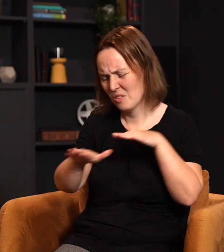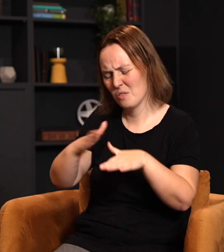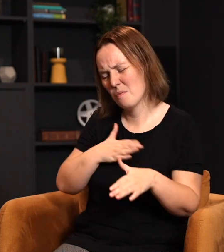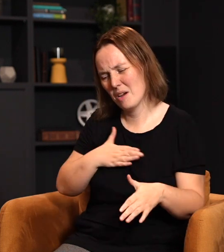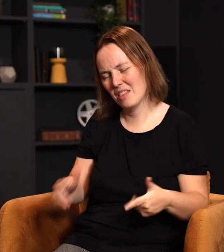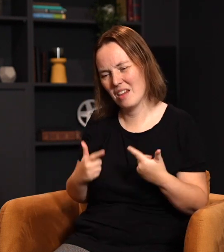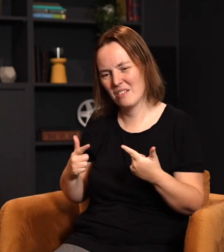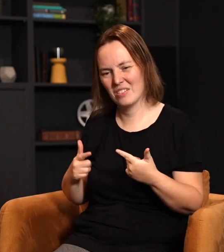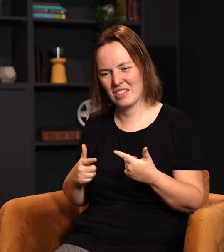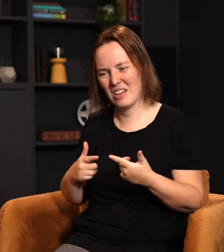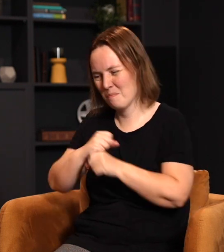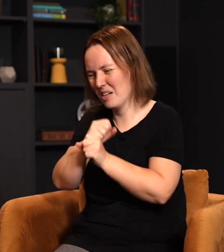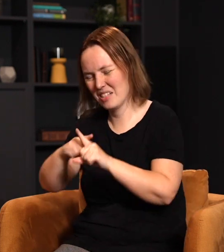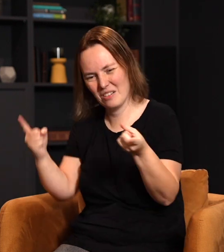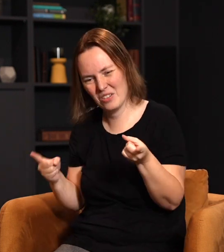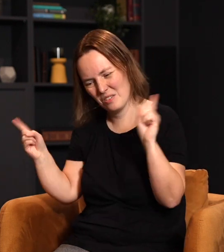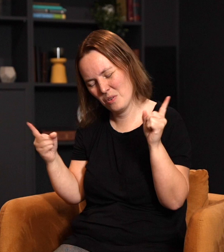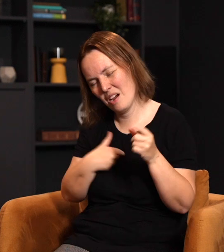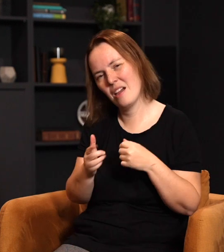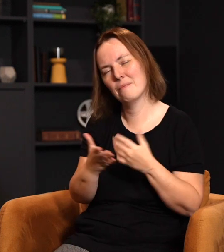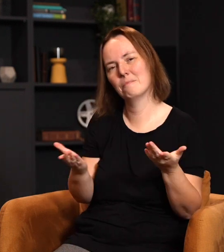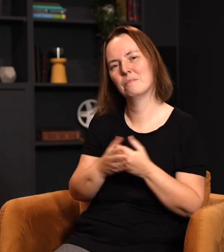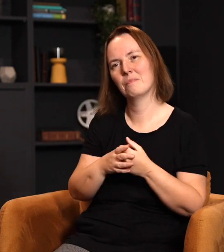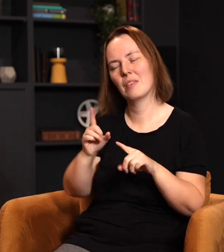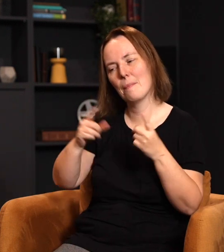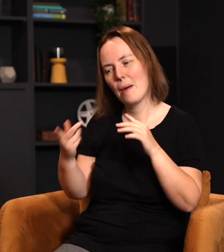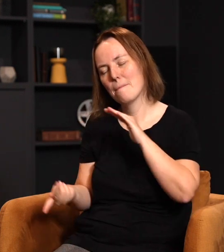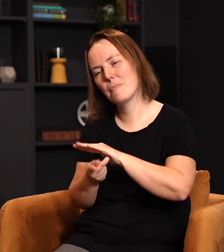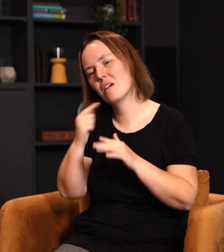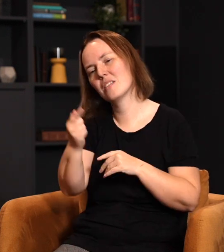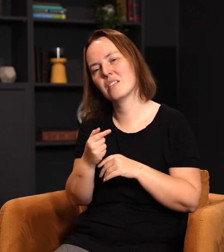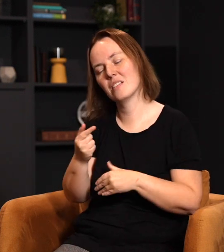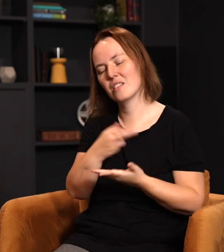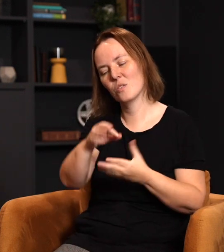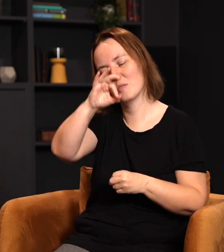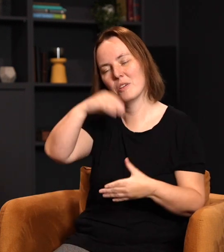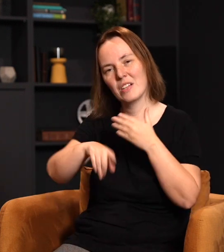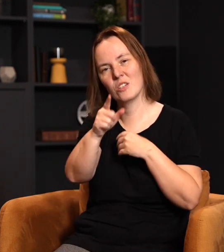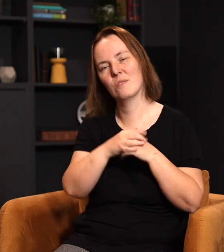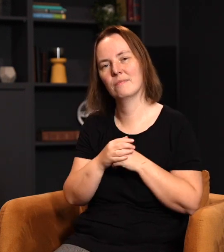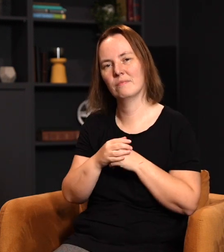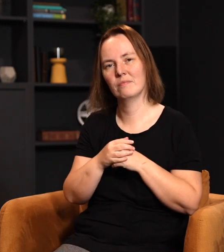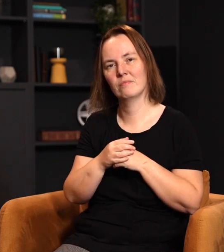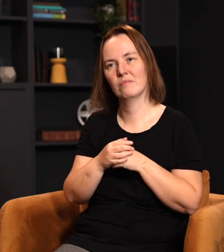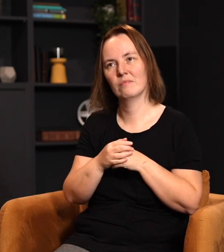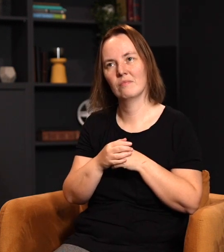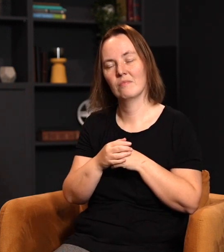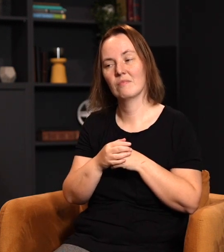life to somebody else let alone make a difference of where I am. But Paul says that the Holy Spirit in you can still